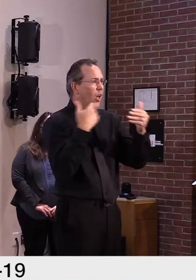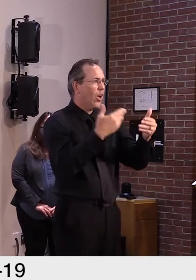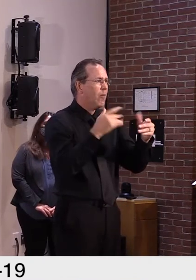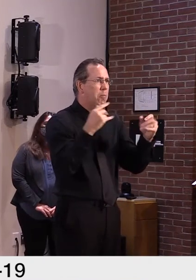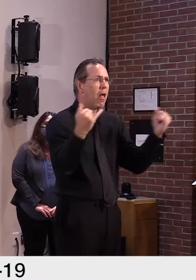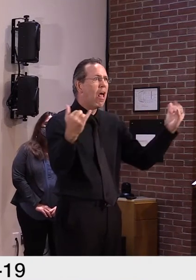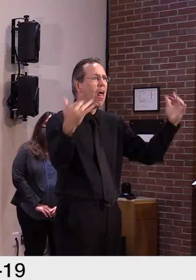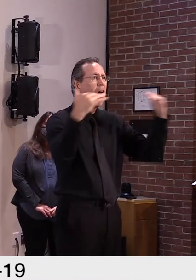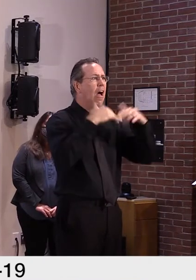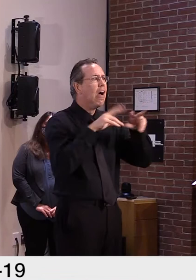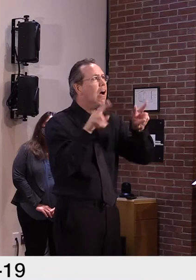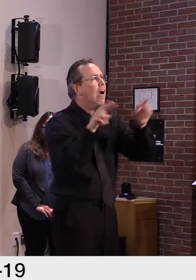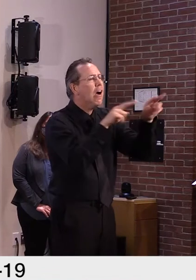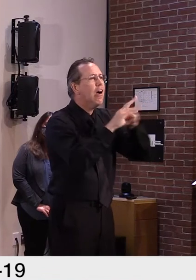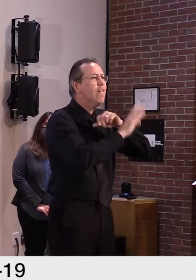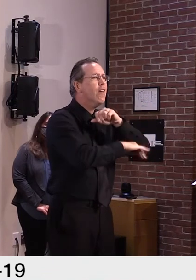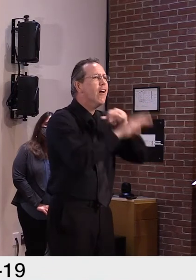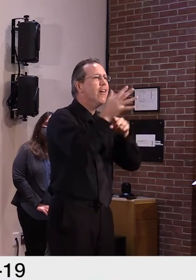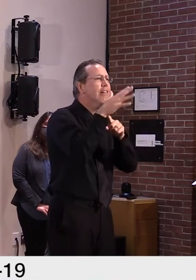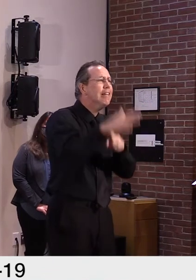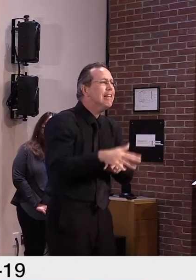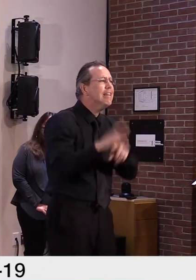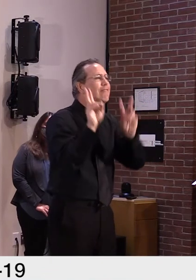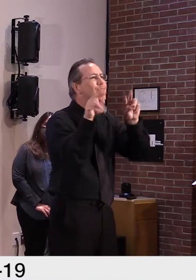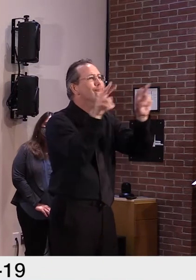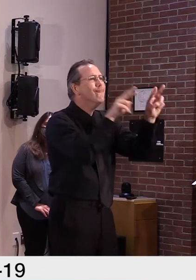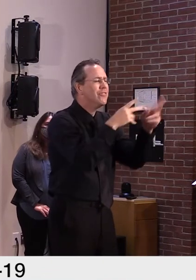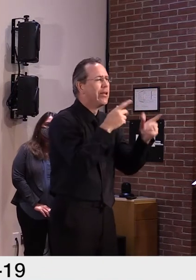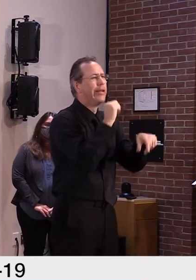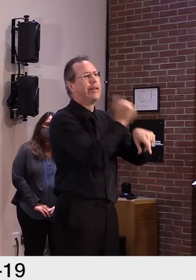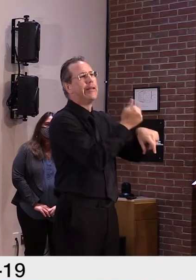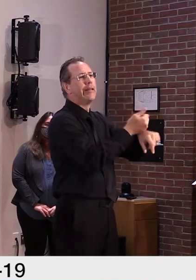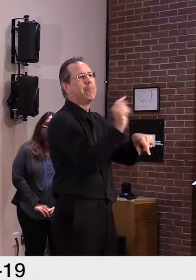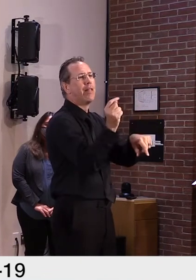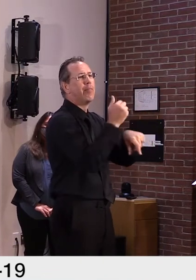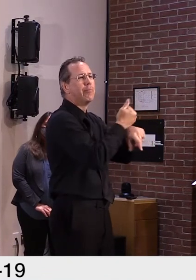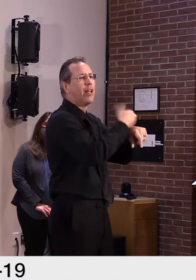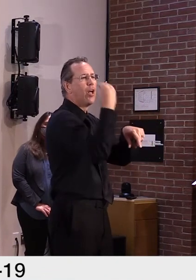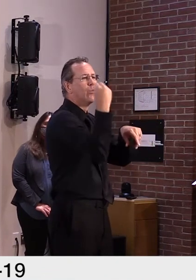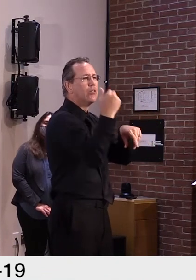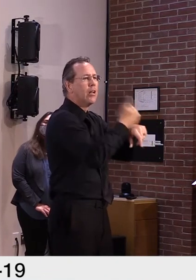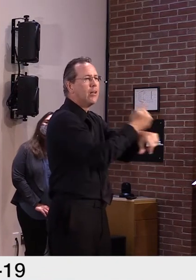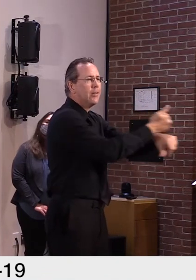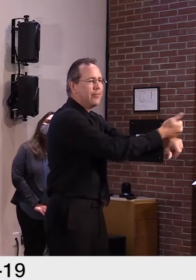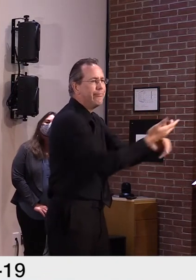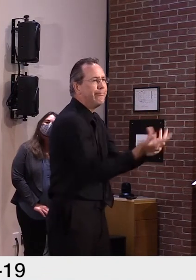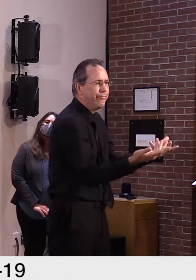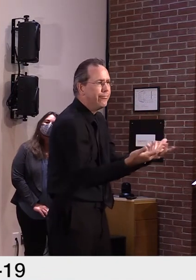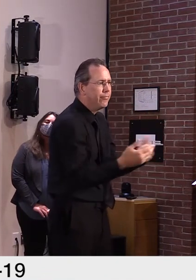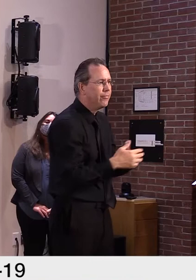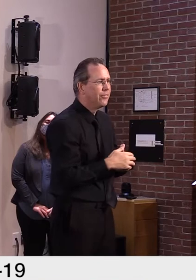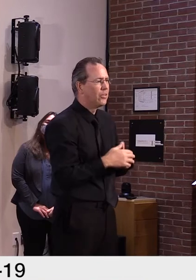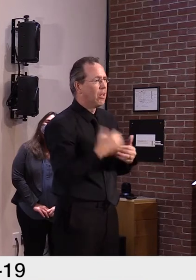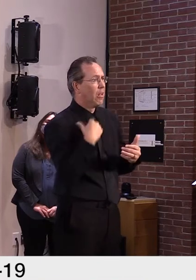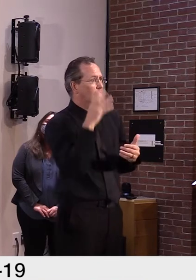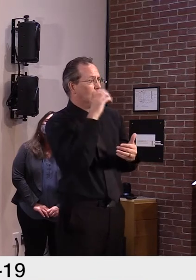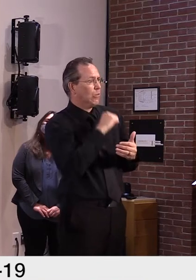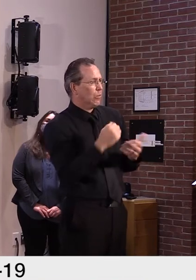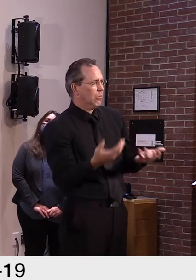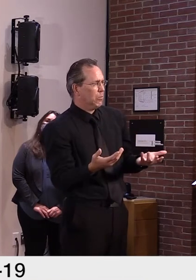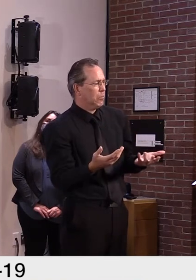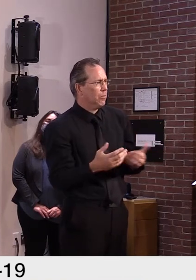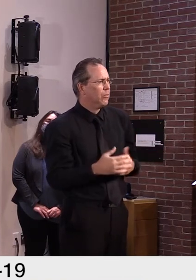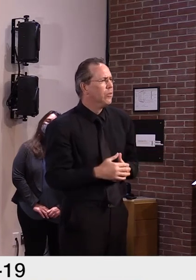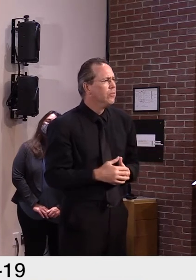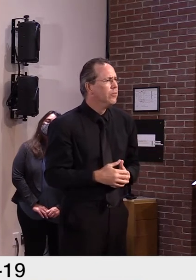Yeah, that's why I bring it up, uh, with foliage season starting, it appears that the, uh, composting toilets that are, that are there